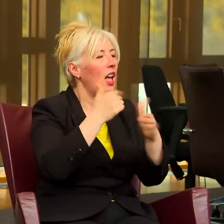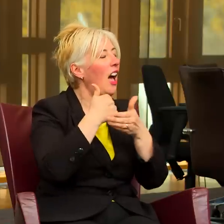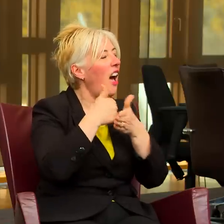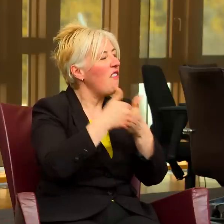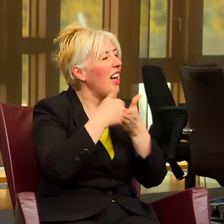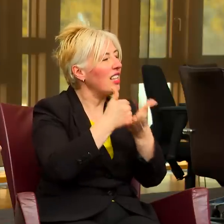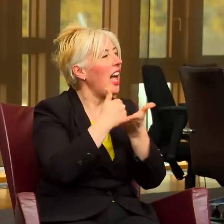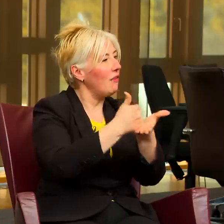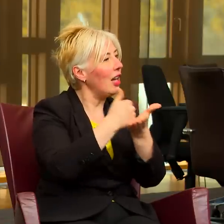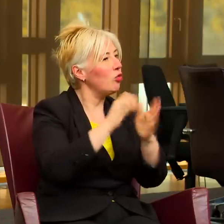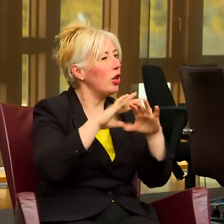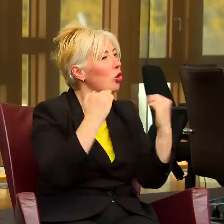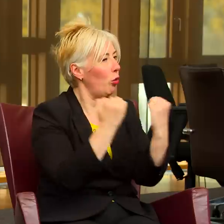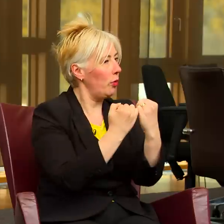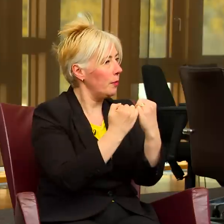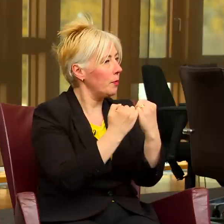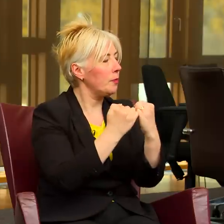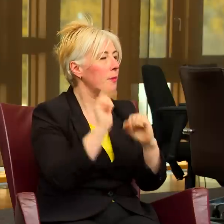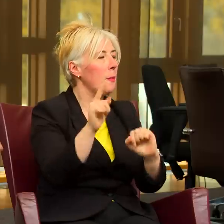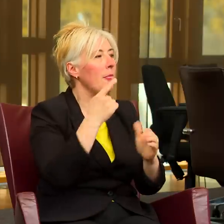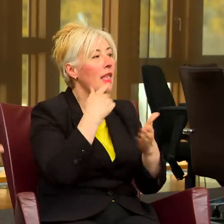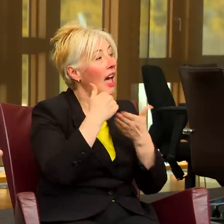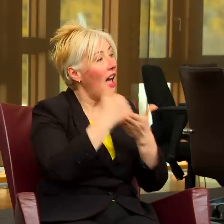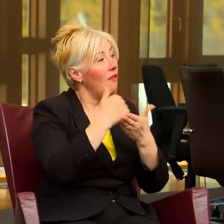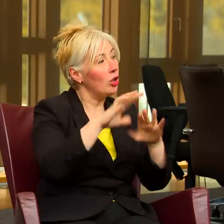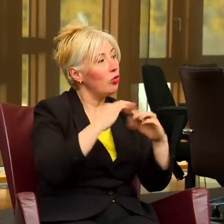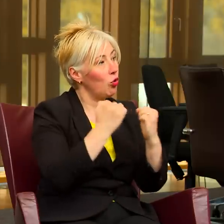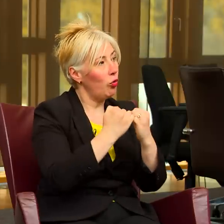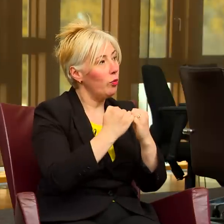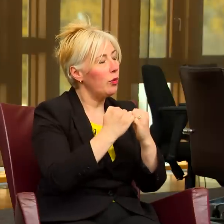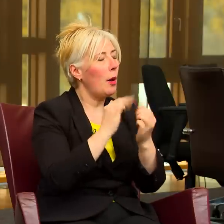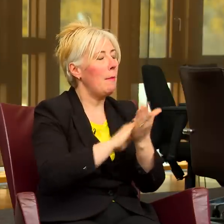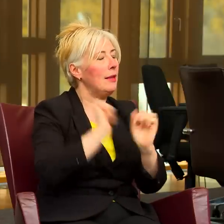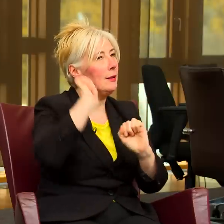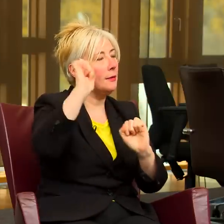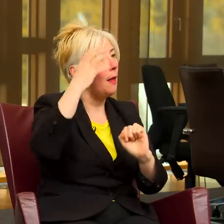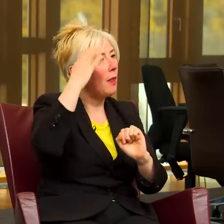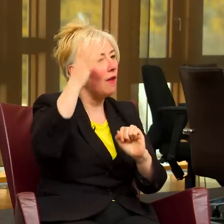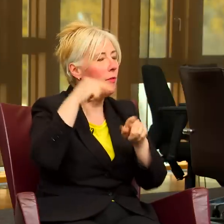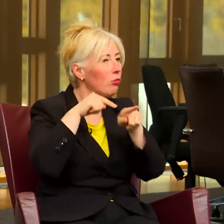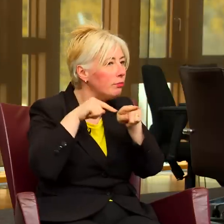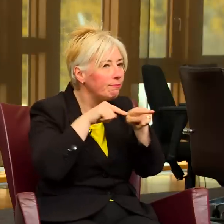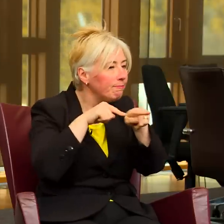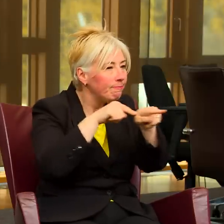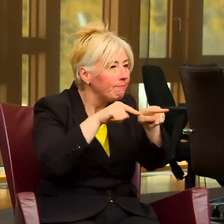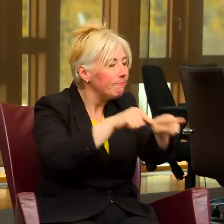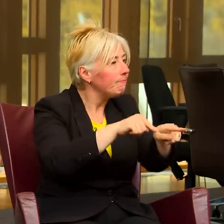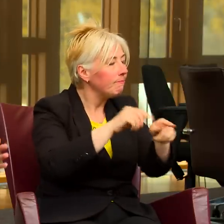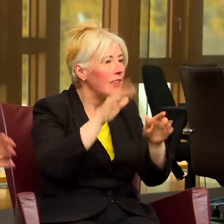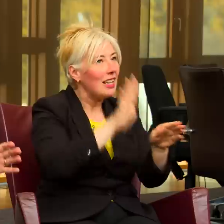The advisory board is very important I think in making sure the government is on the right track in terms of the national plan and the work below